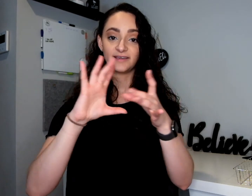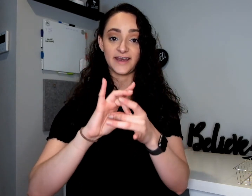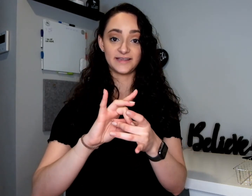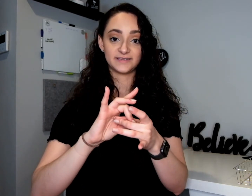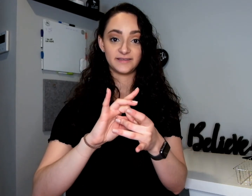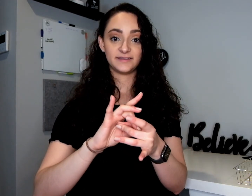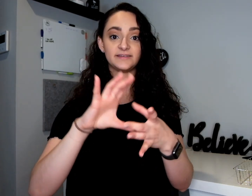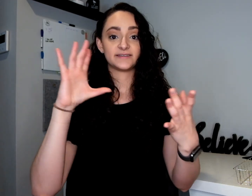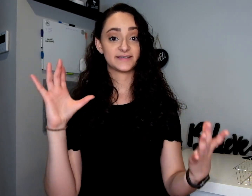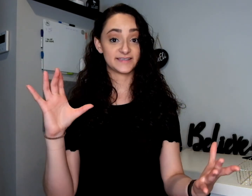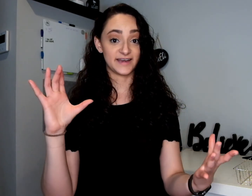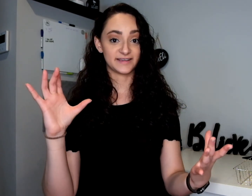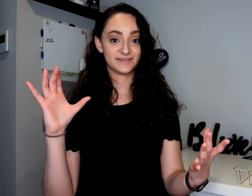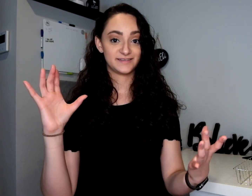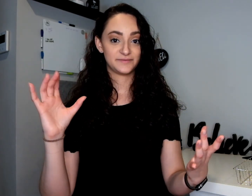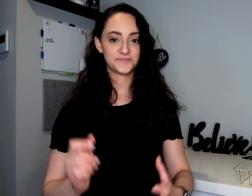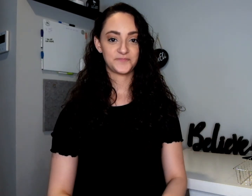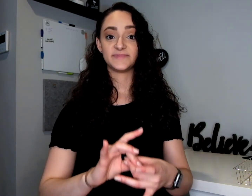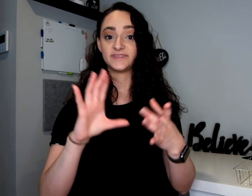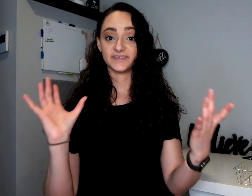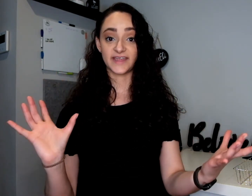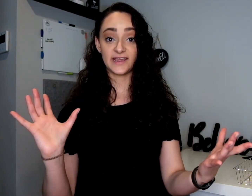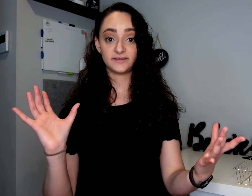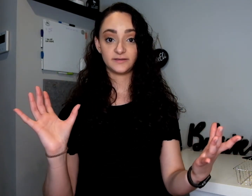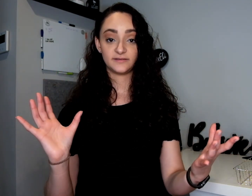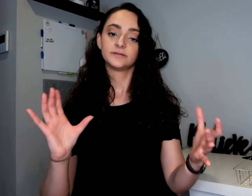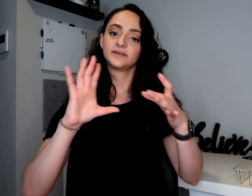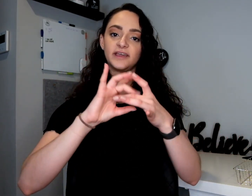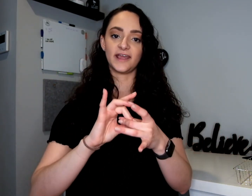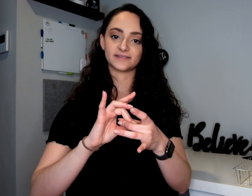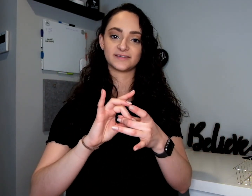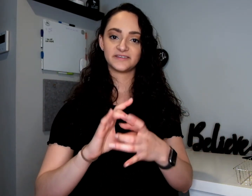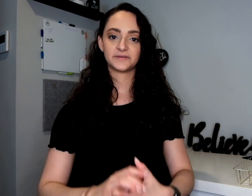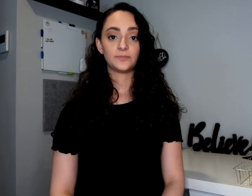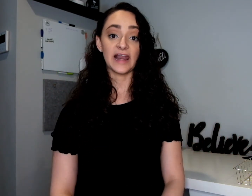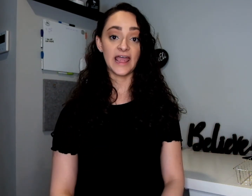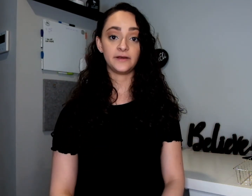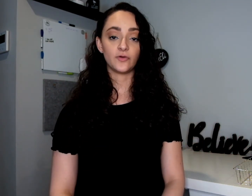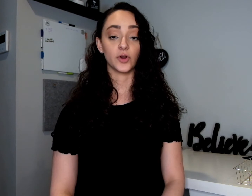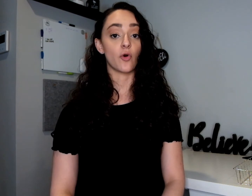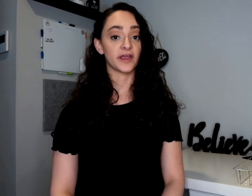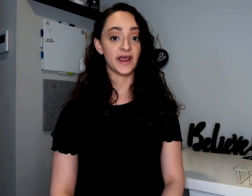Connect. Disconnect. Disconnect. Connect. Plan or organize.